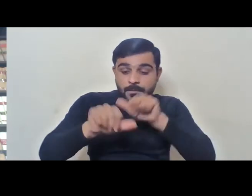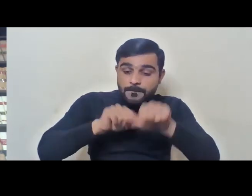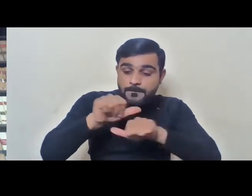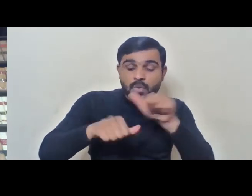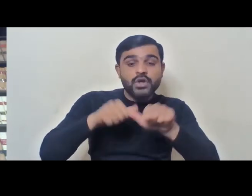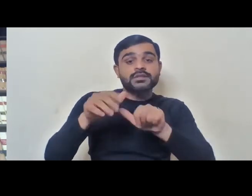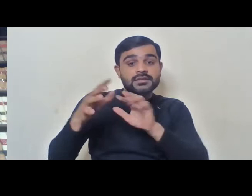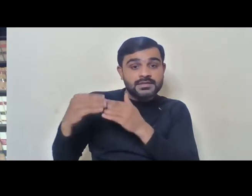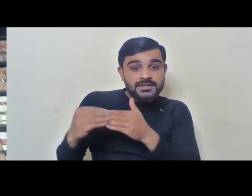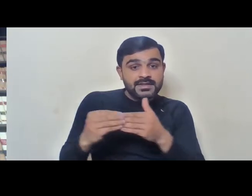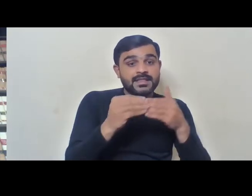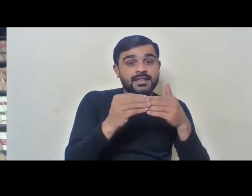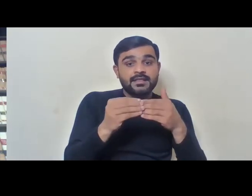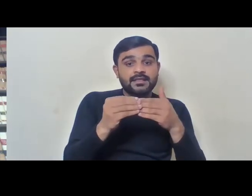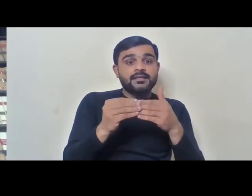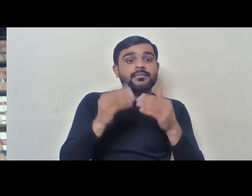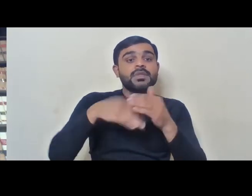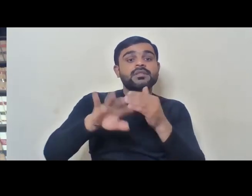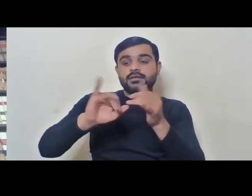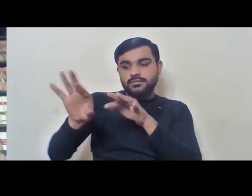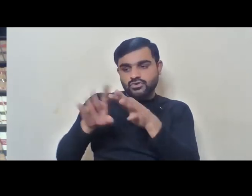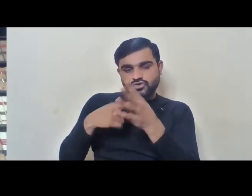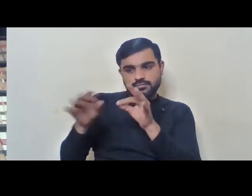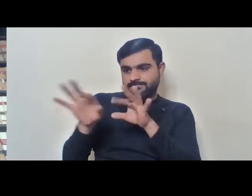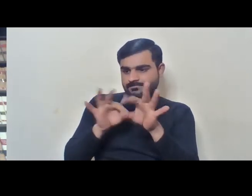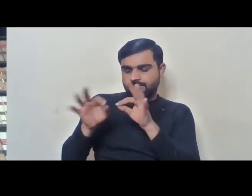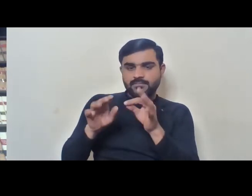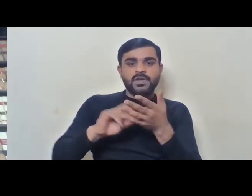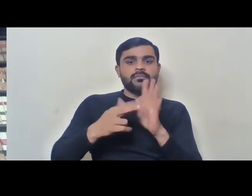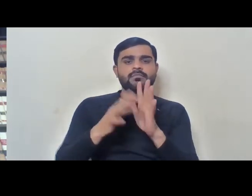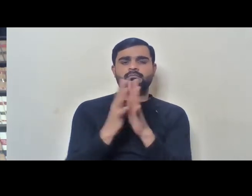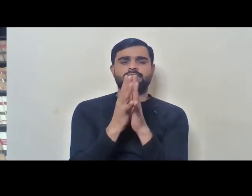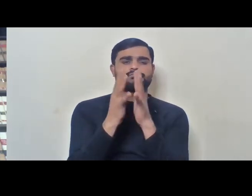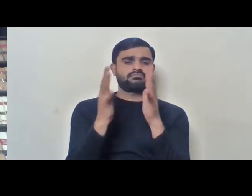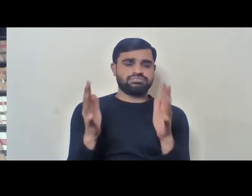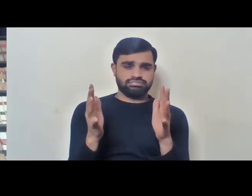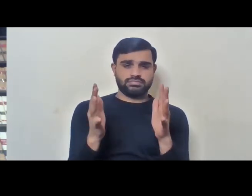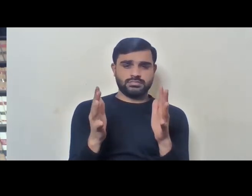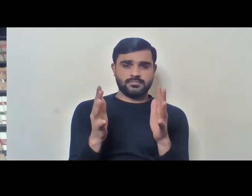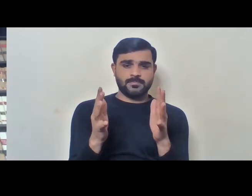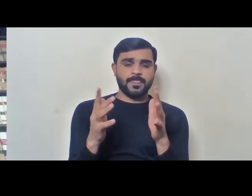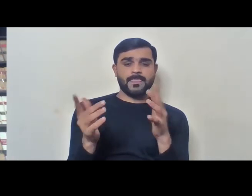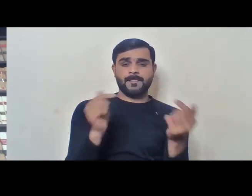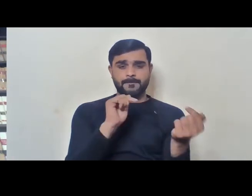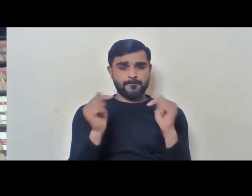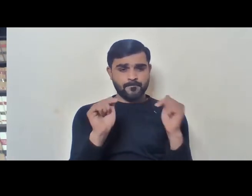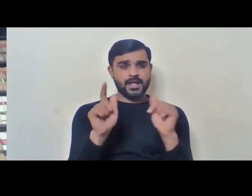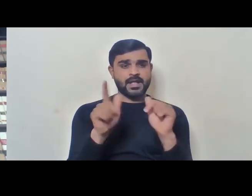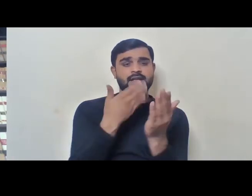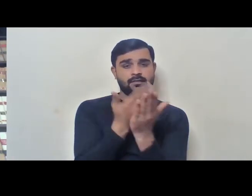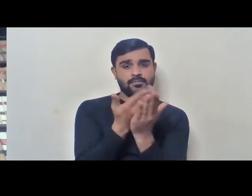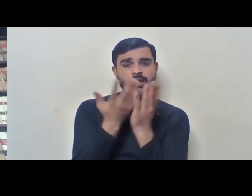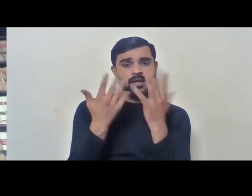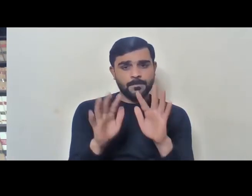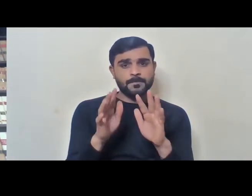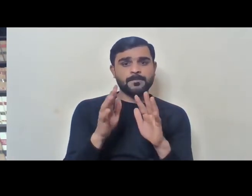to the selection. So, for example, so there have been a lot of battles on, you know,